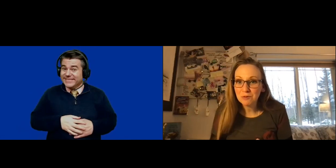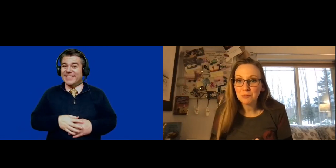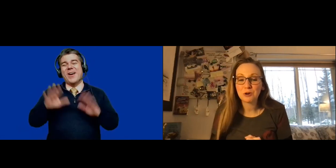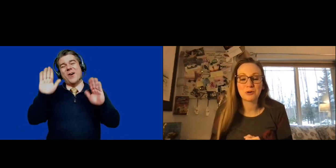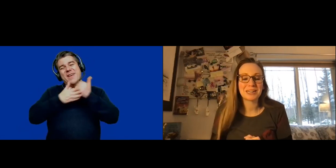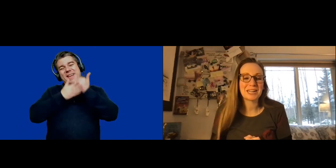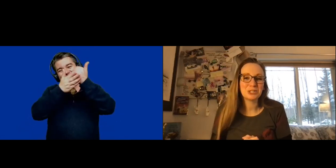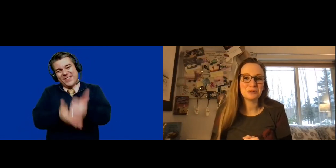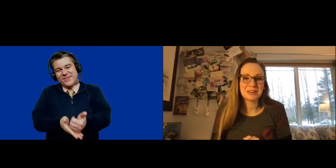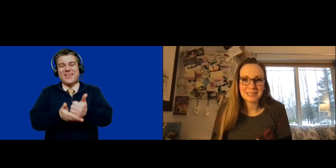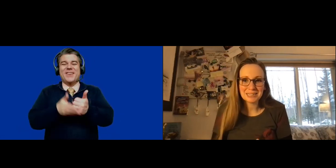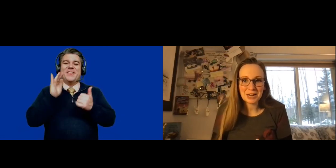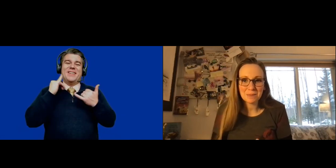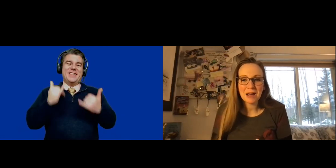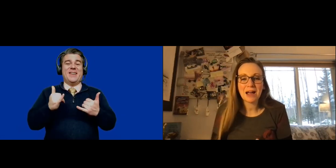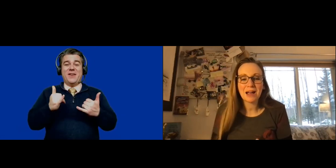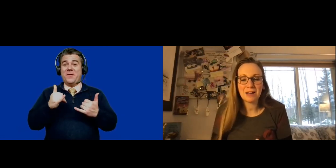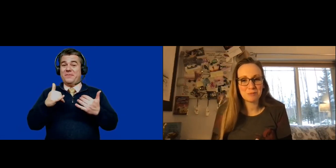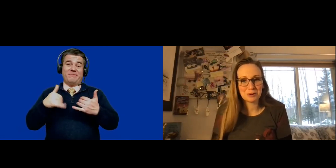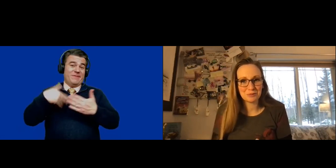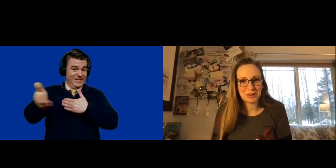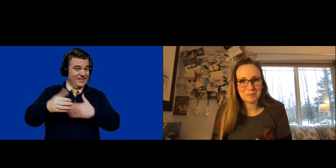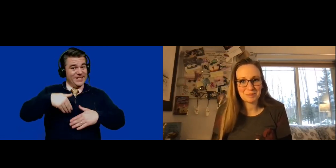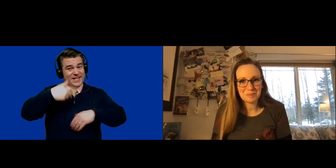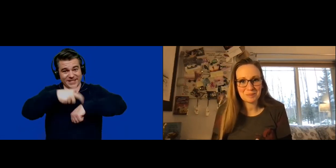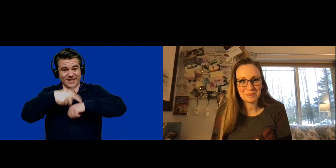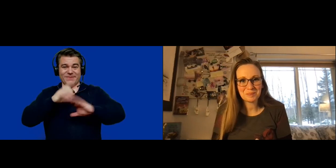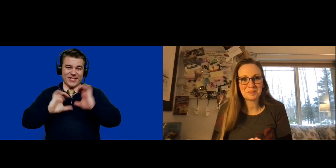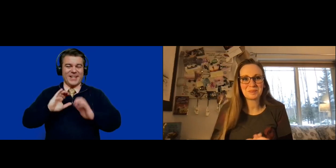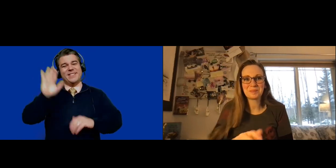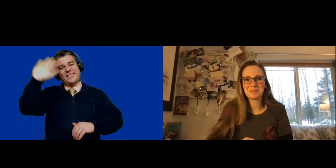helpful. We're going to catch you next time. Have a wonderful day.